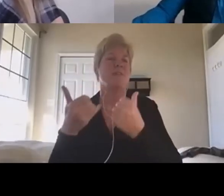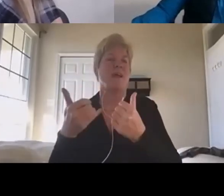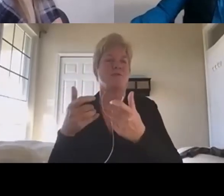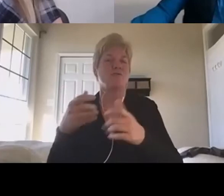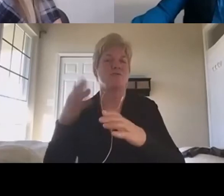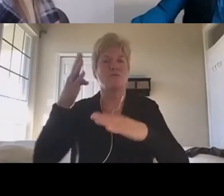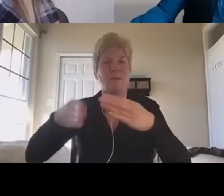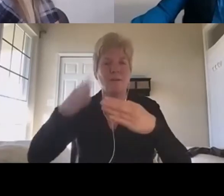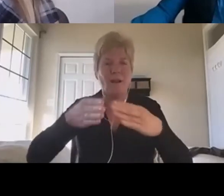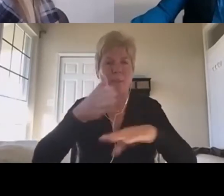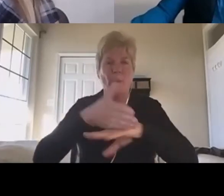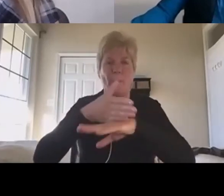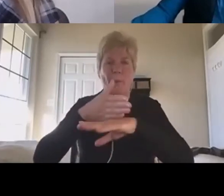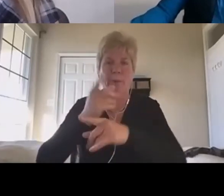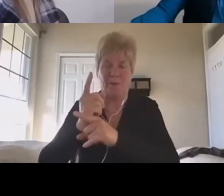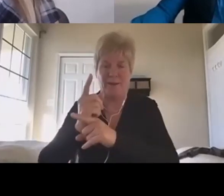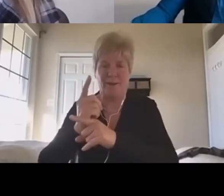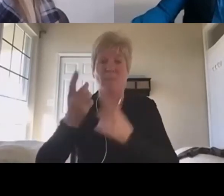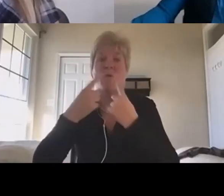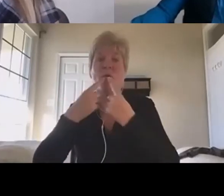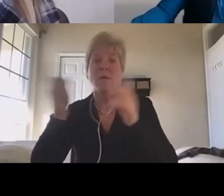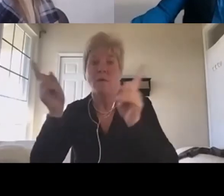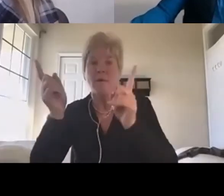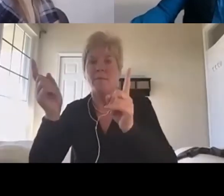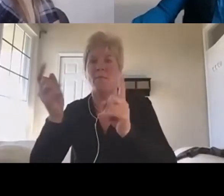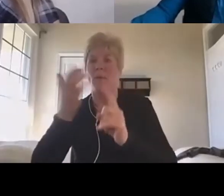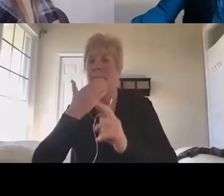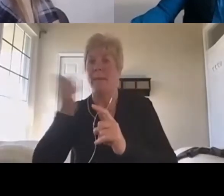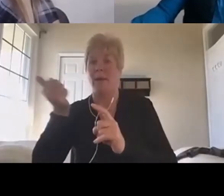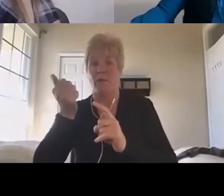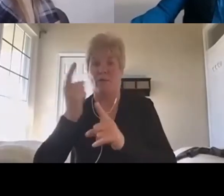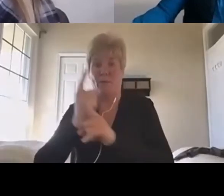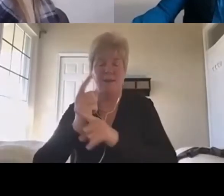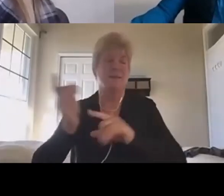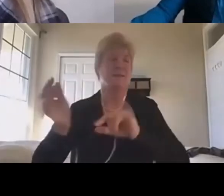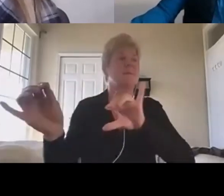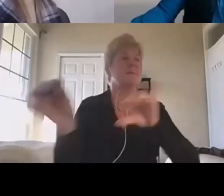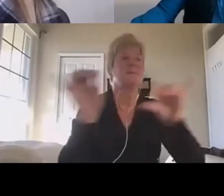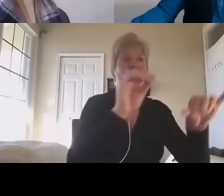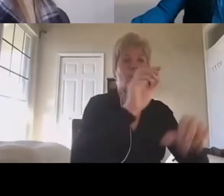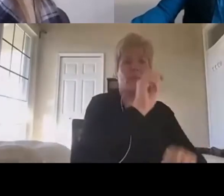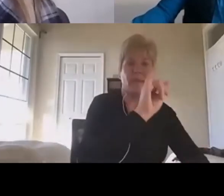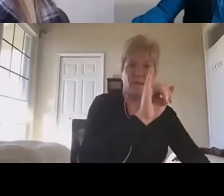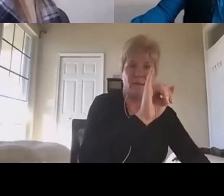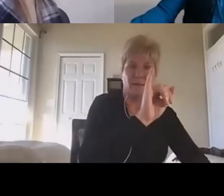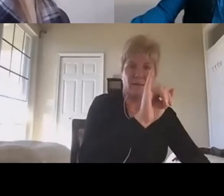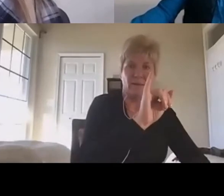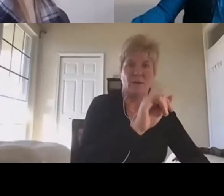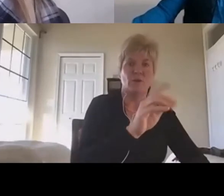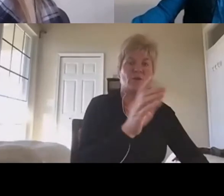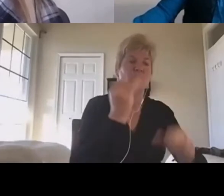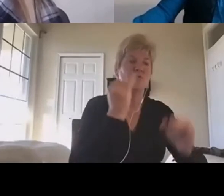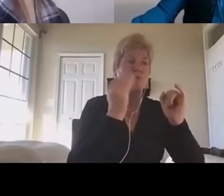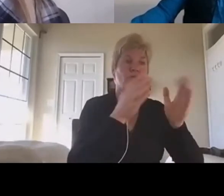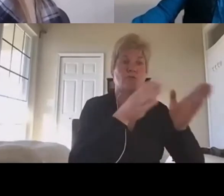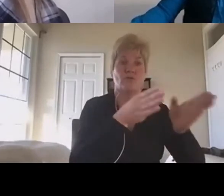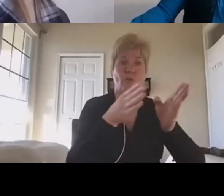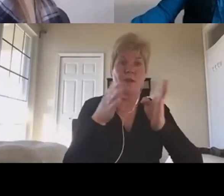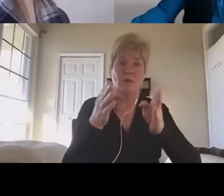optimizes it. And the same thing with AI. So the strategies we've used before, we're